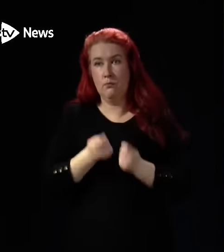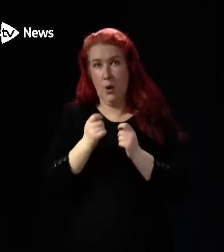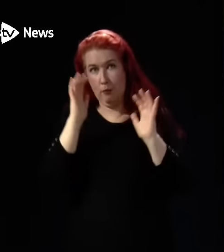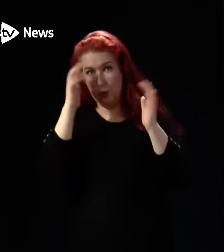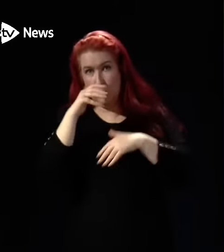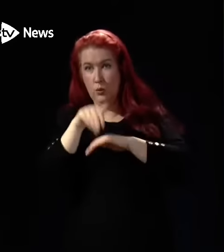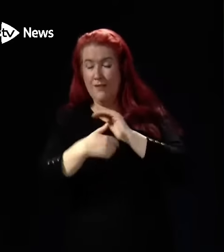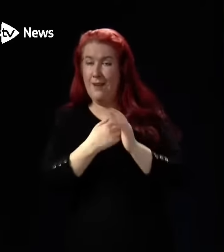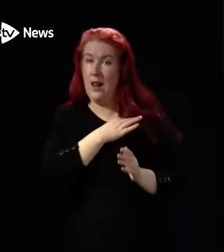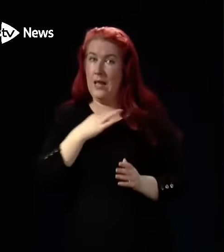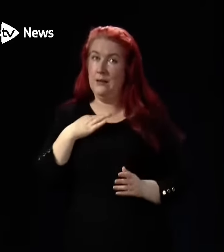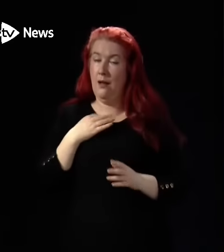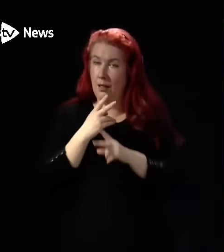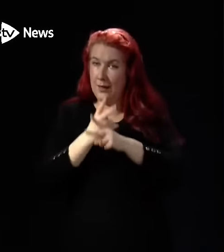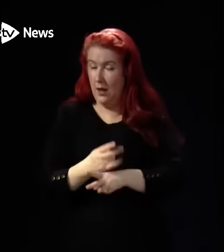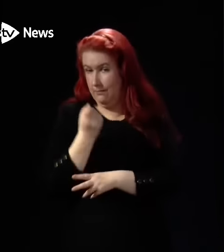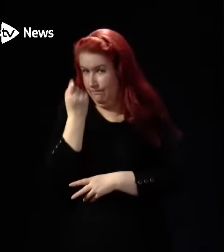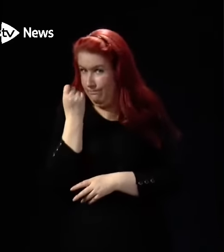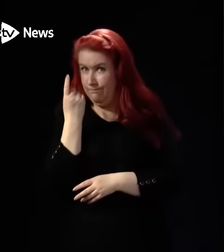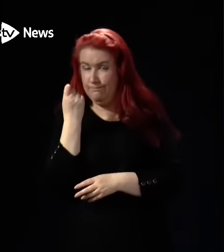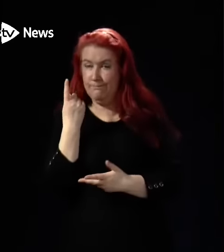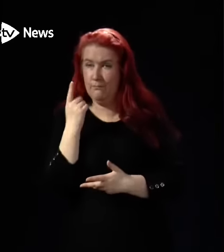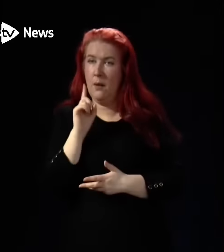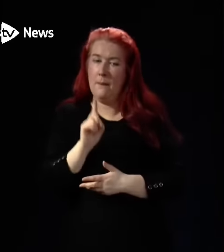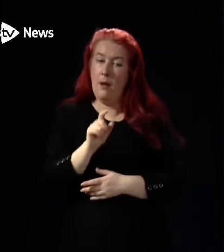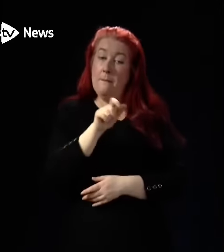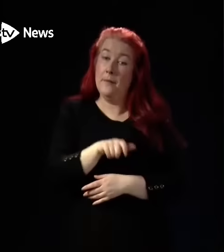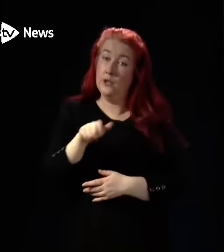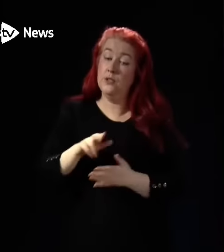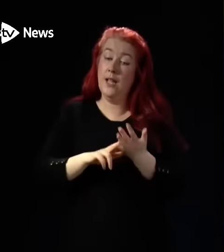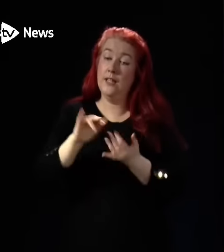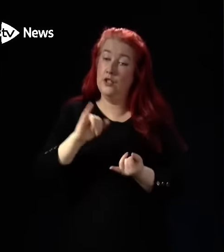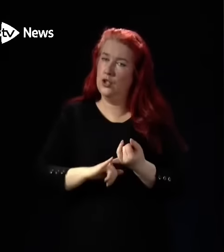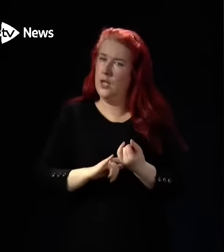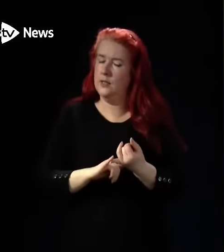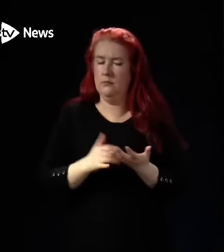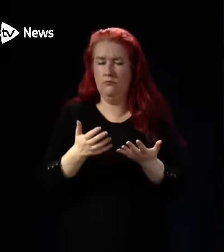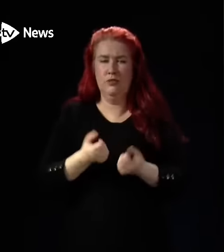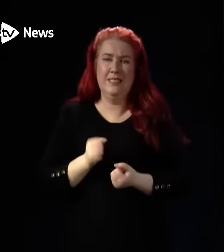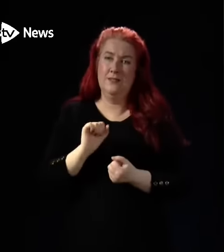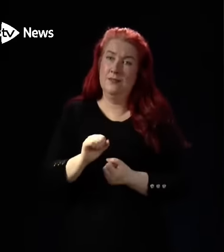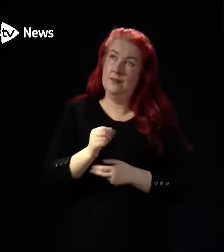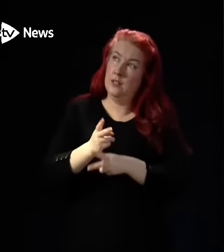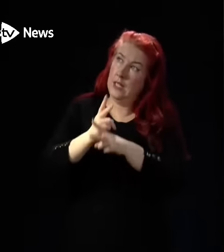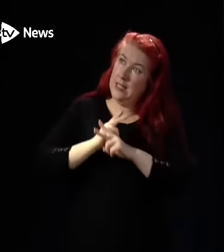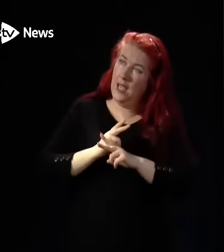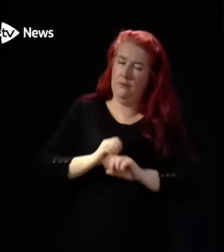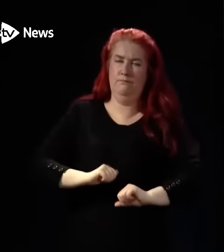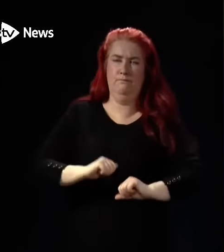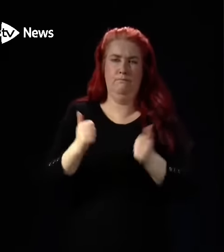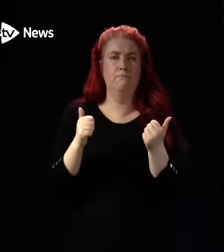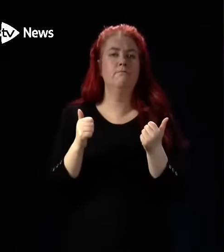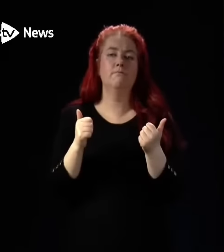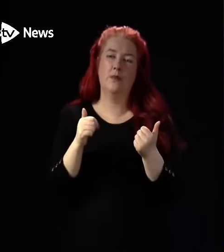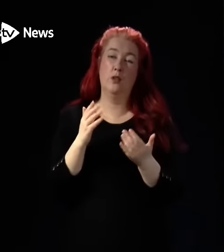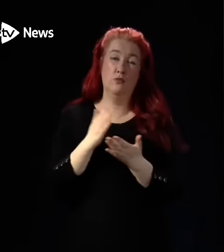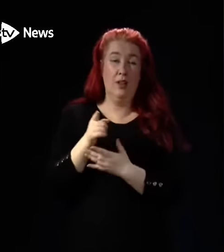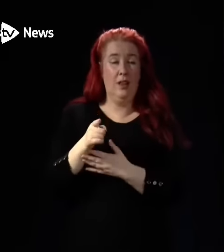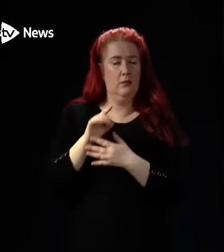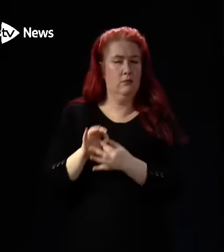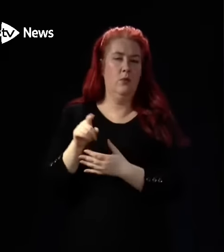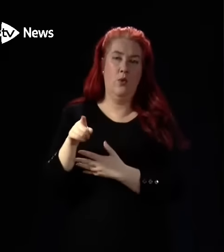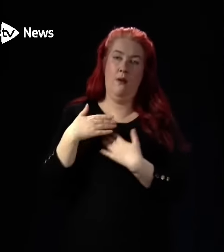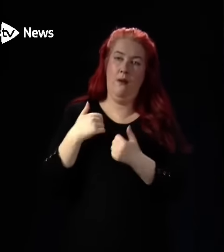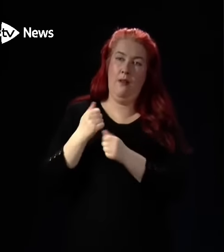care. But patients in our NHS get an excellent standard of care, and that is down to the dedication of those healthcare